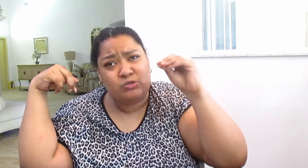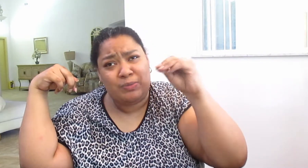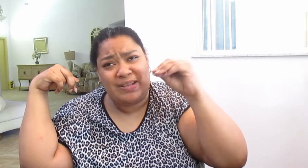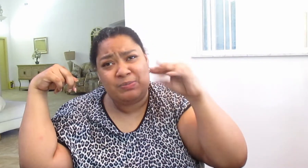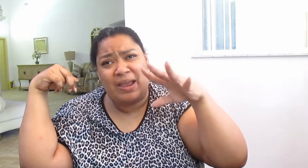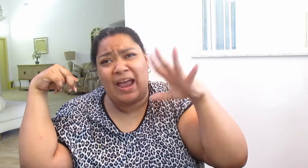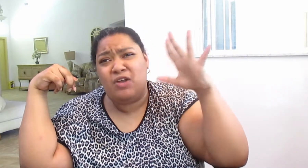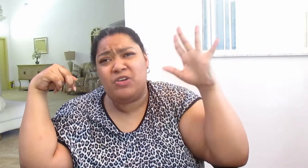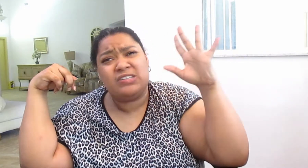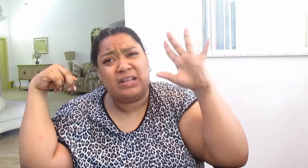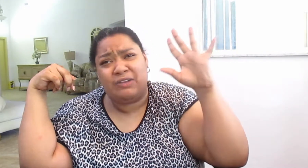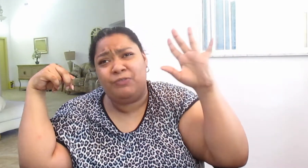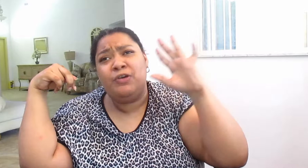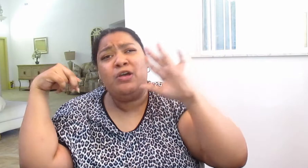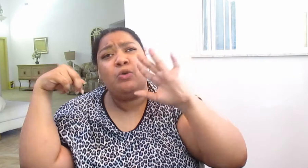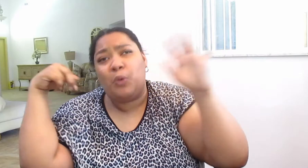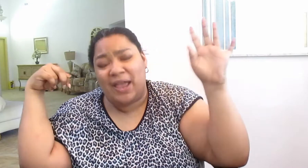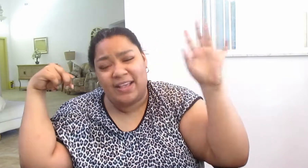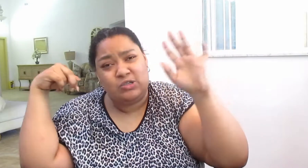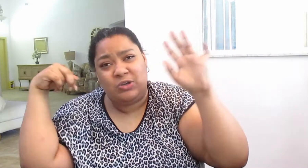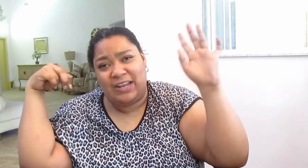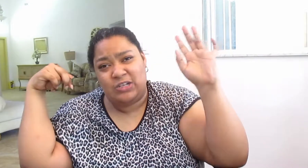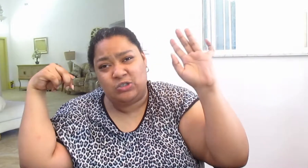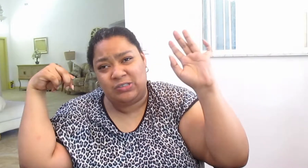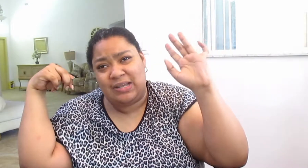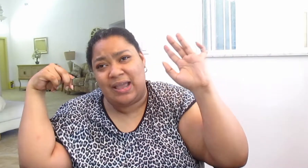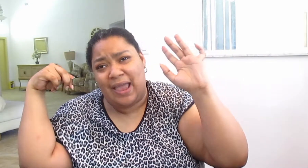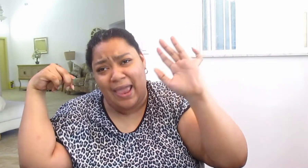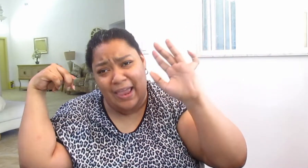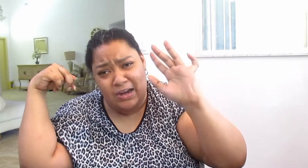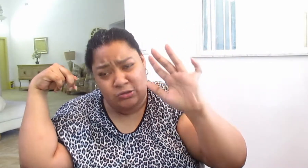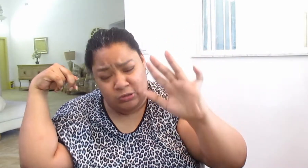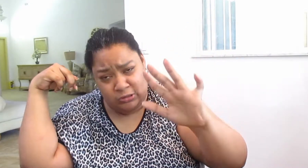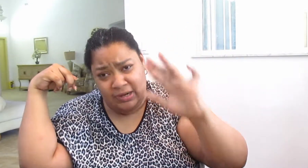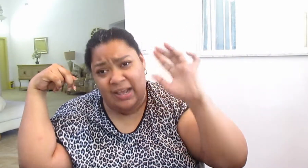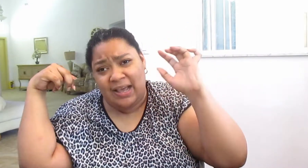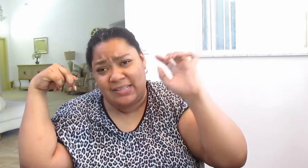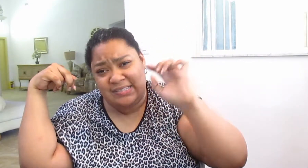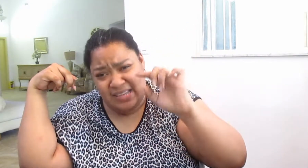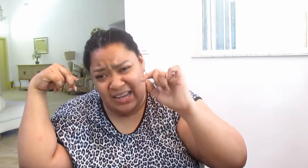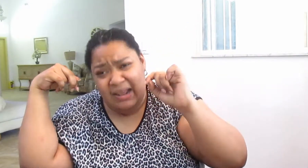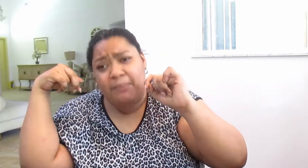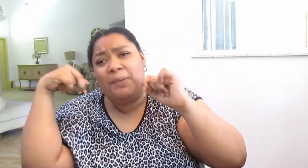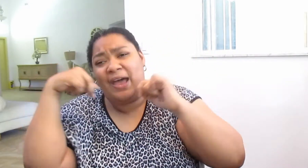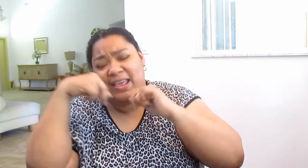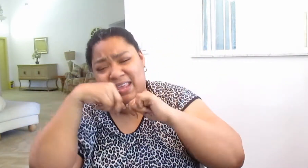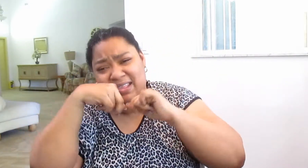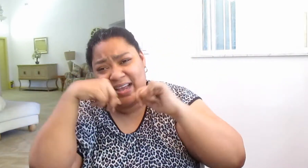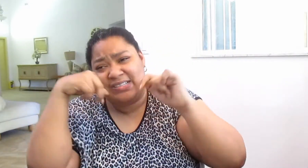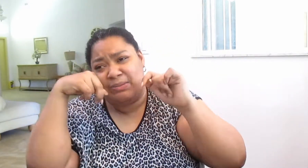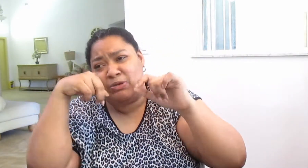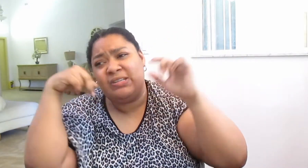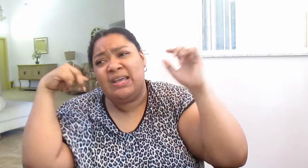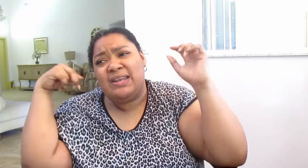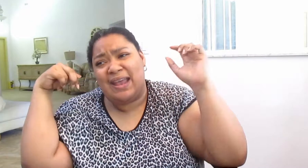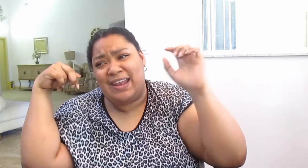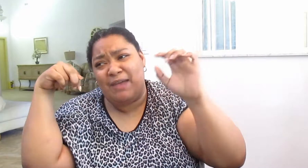romance make. I know there's a lot of ways you could enter a scene, but I think that's the most dynamic